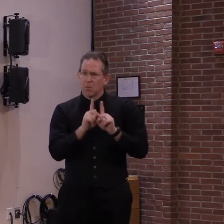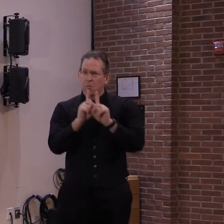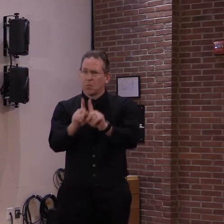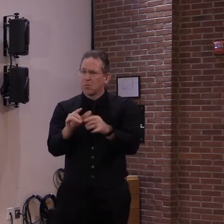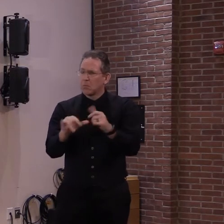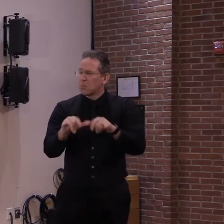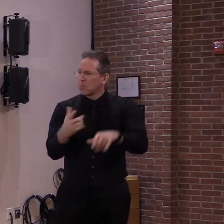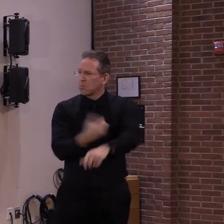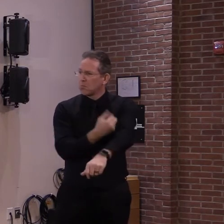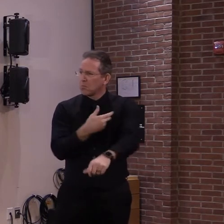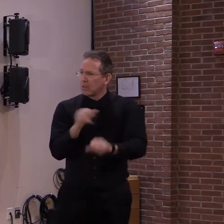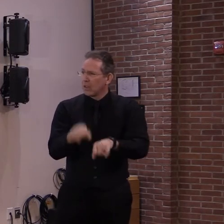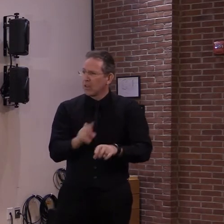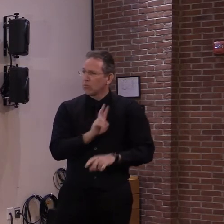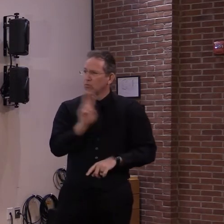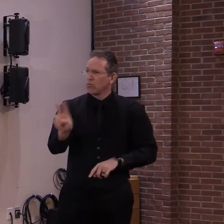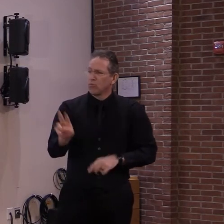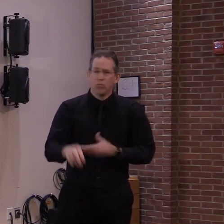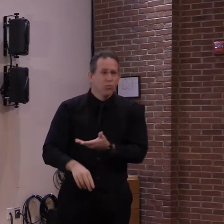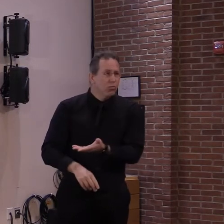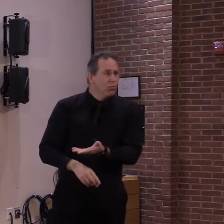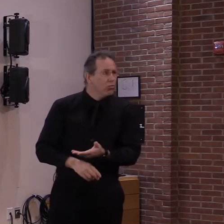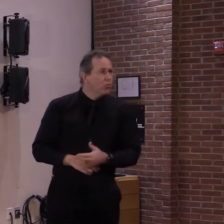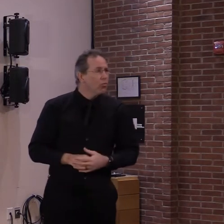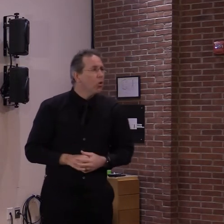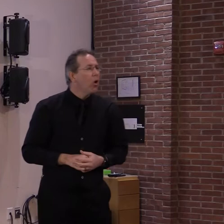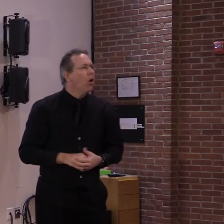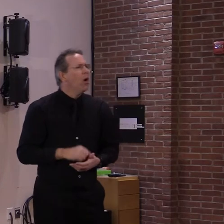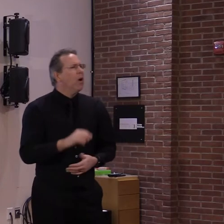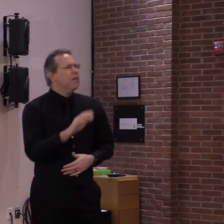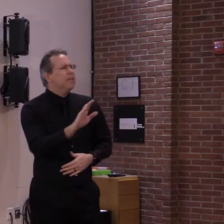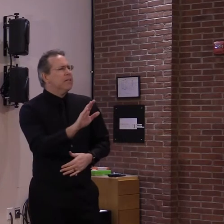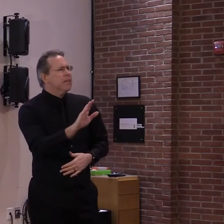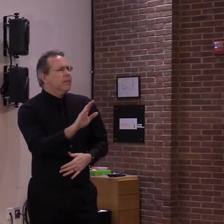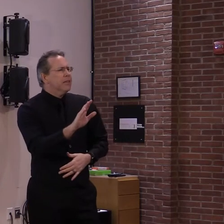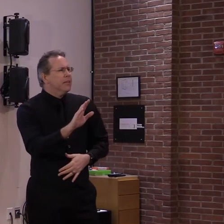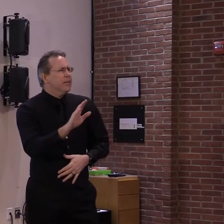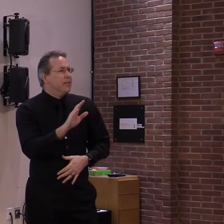Let me just ask a clarifying question. Is the, is the spouse over 75?